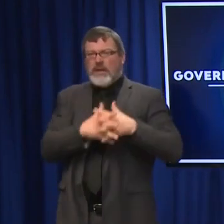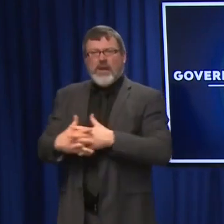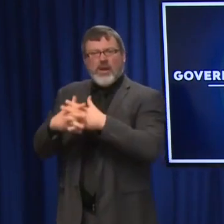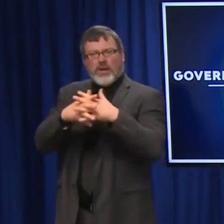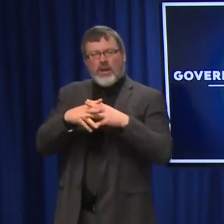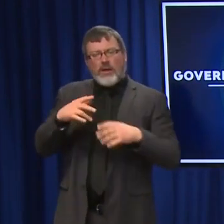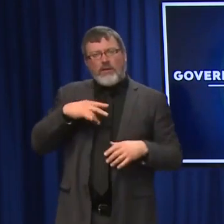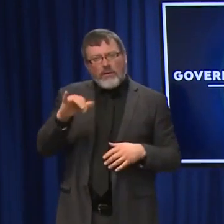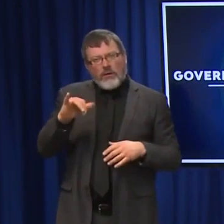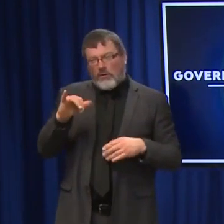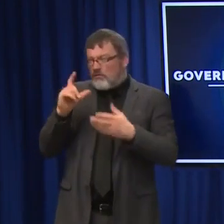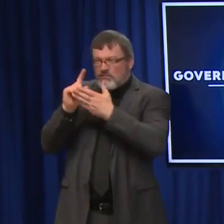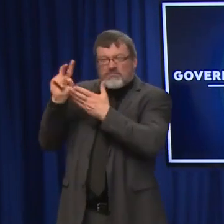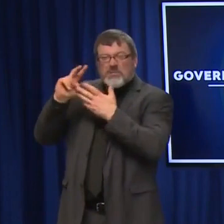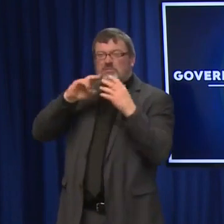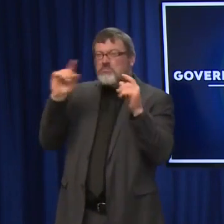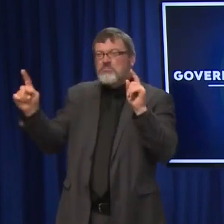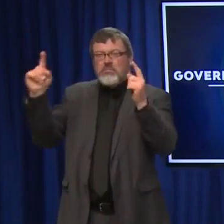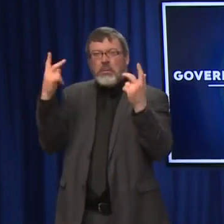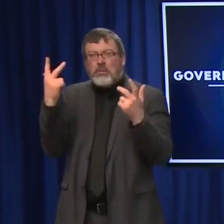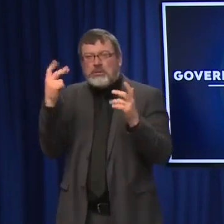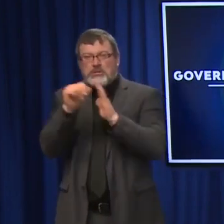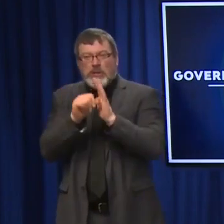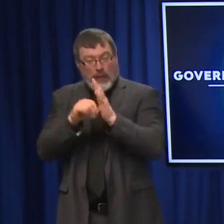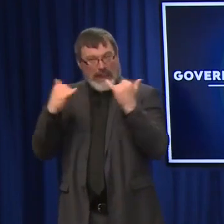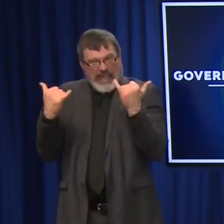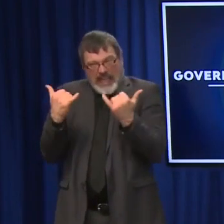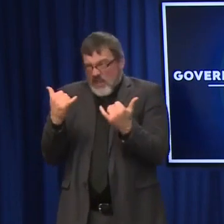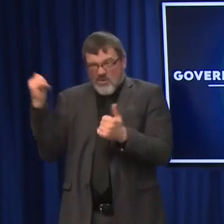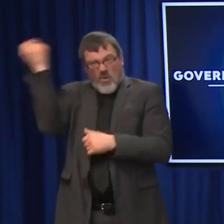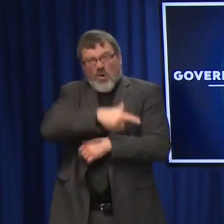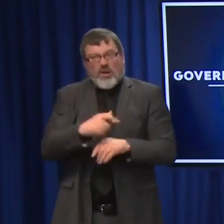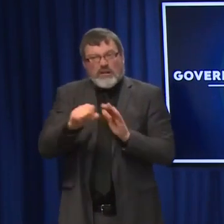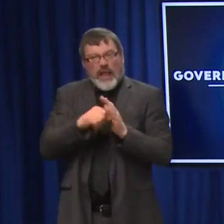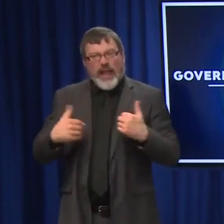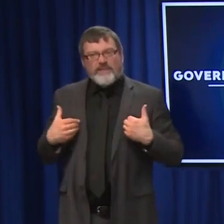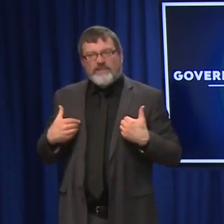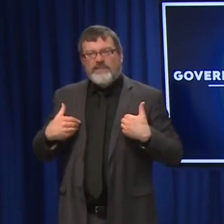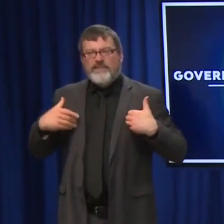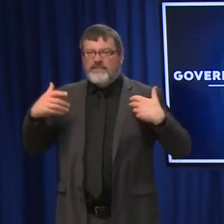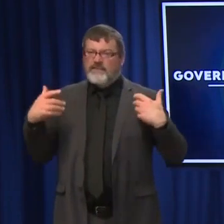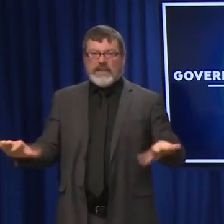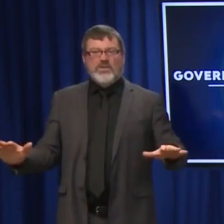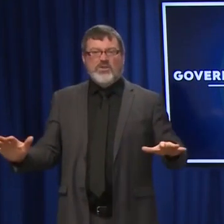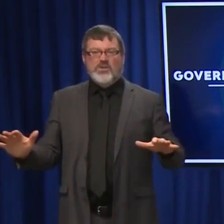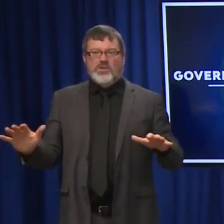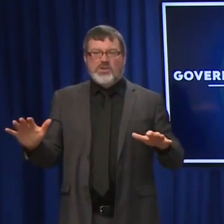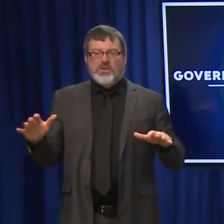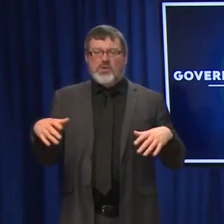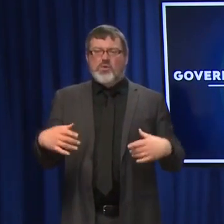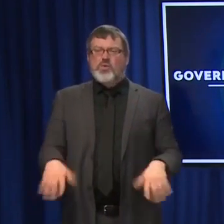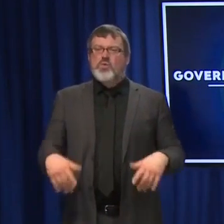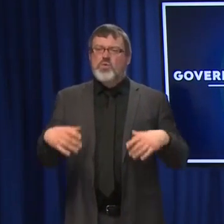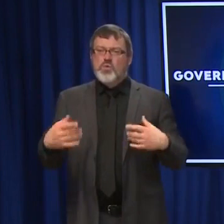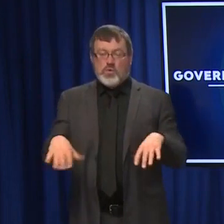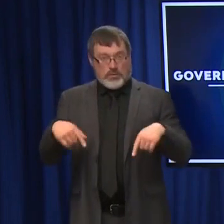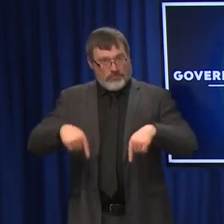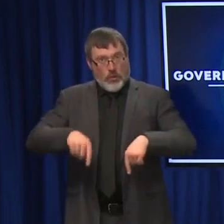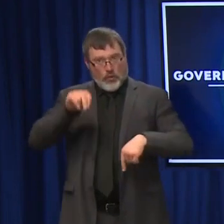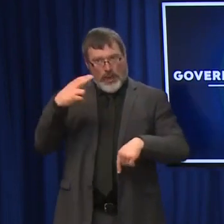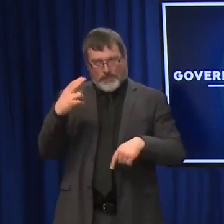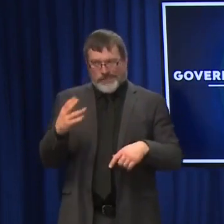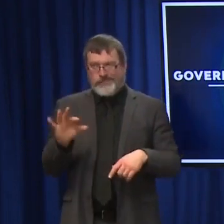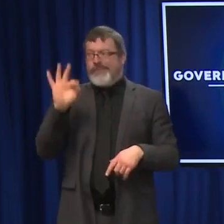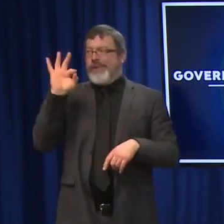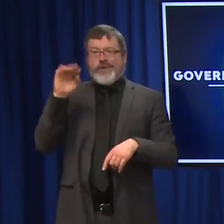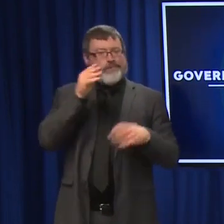but we're monitoring it, and we have no doubt it's already here in pretty aggressive form. We have nine cases confirmed, but I think over the next week or so we're